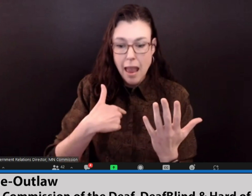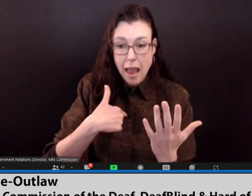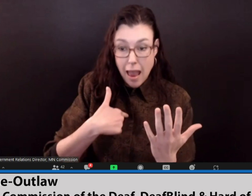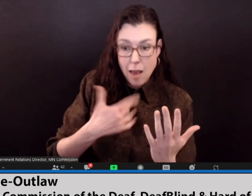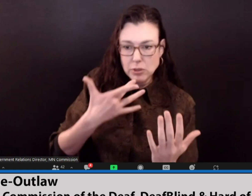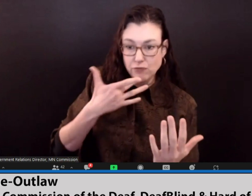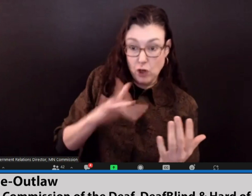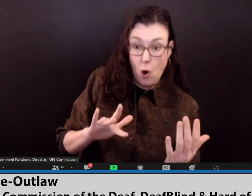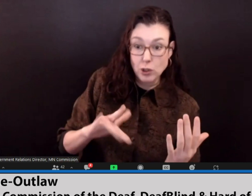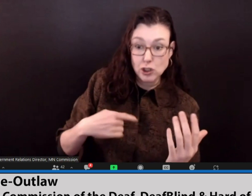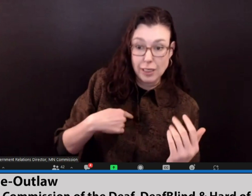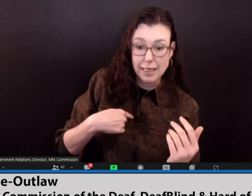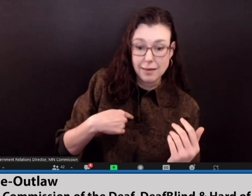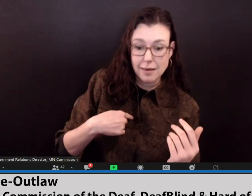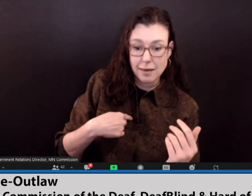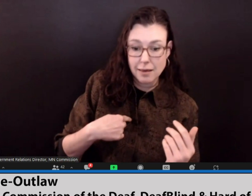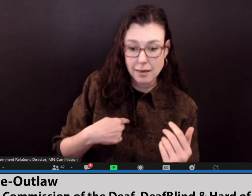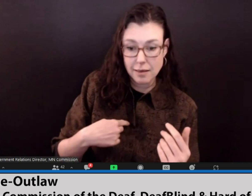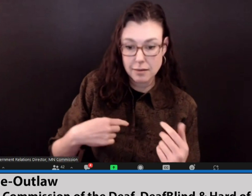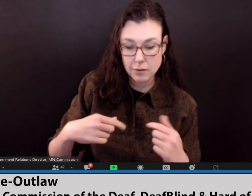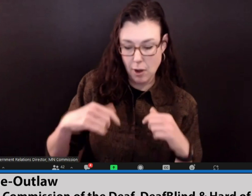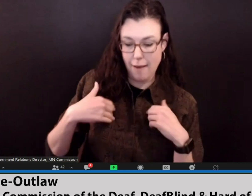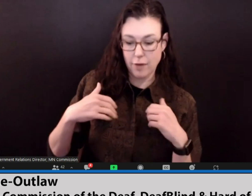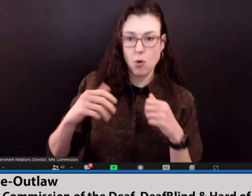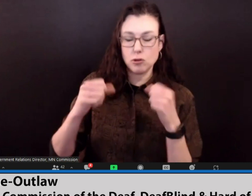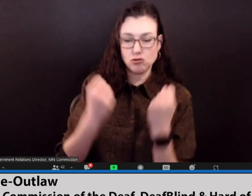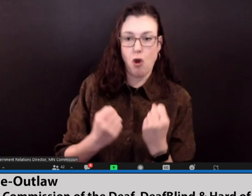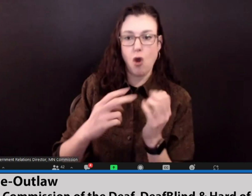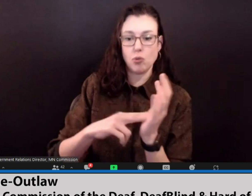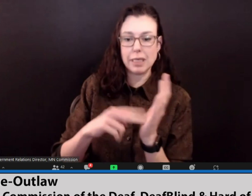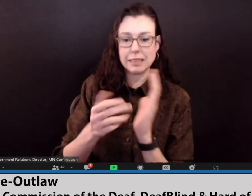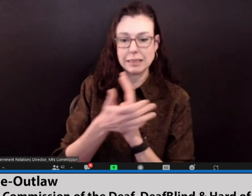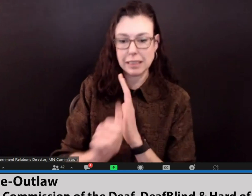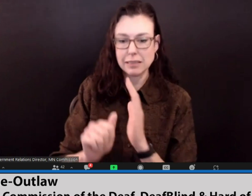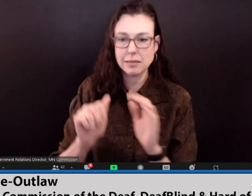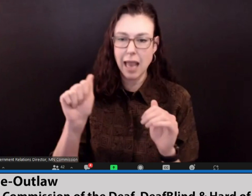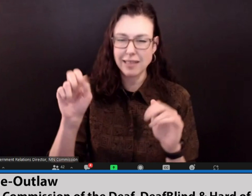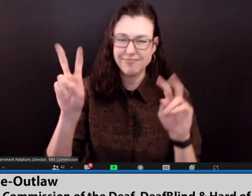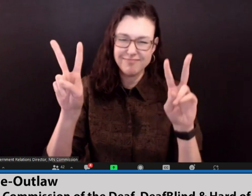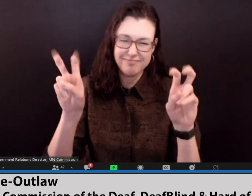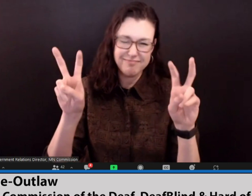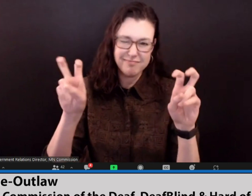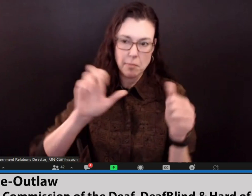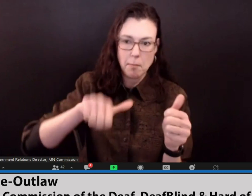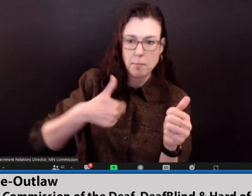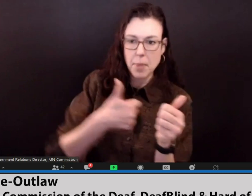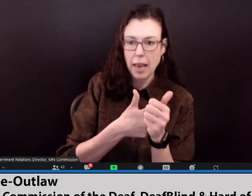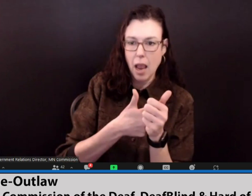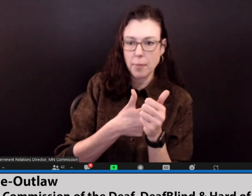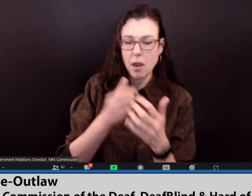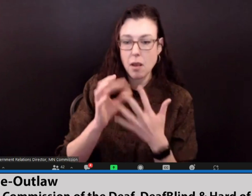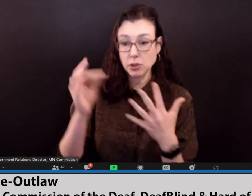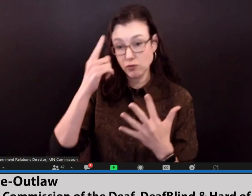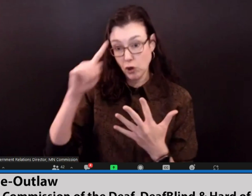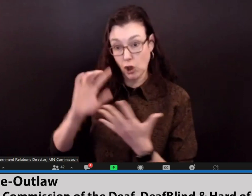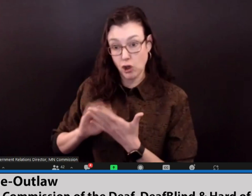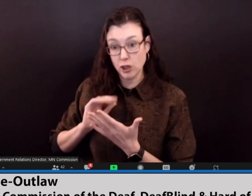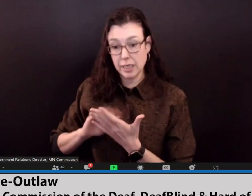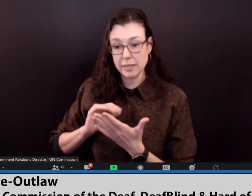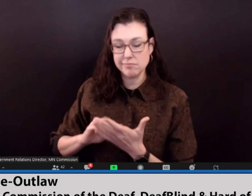I was fortunate that I had strong reading skills as my backup option